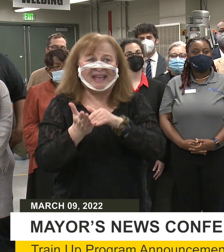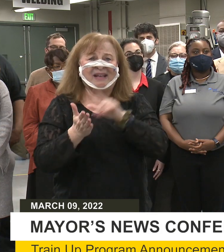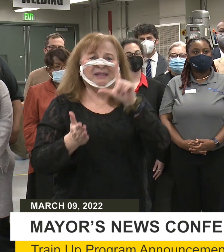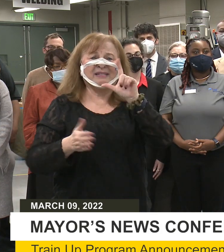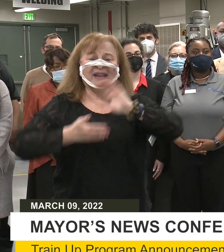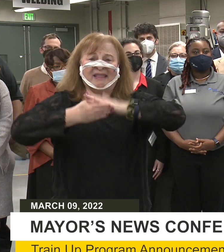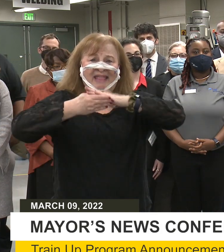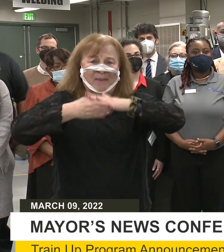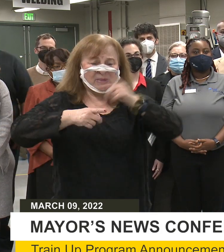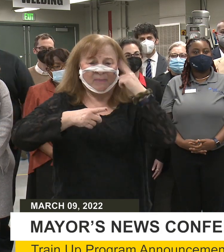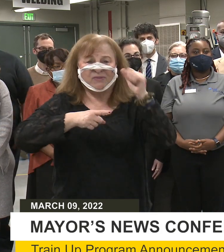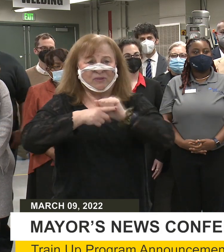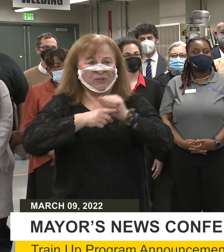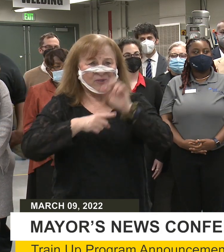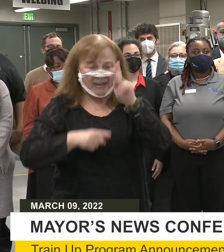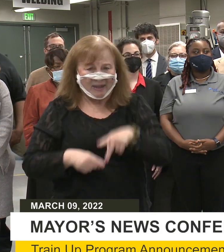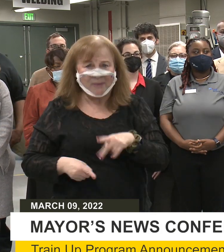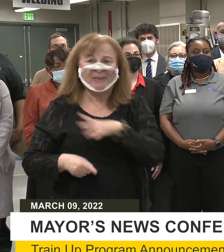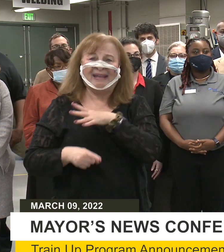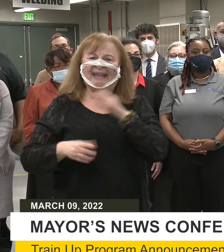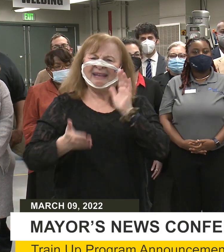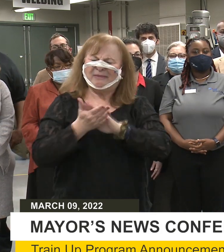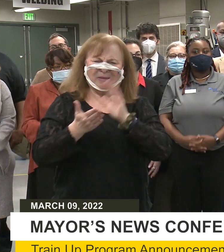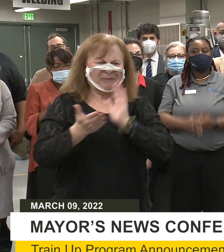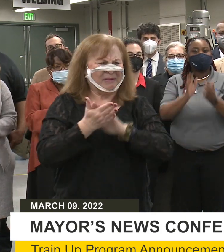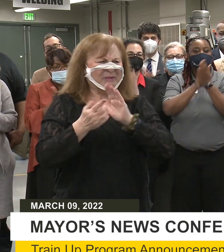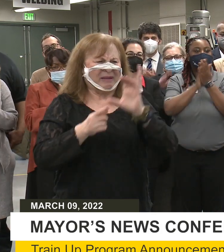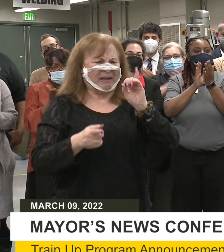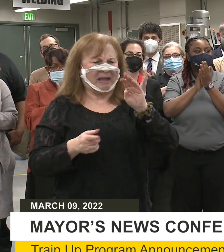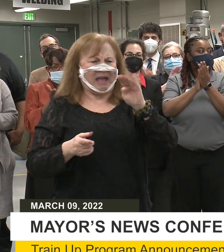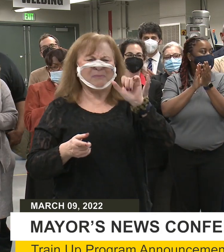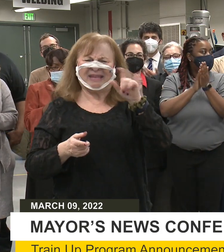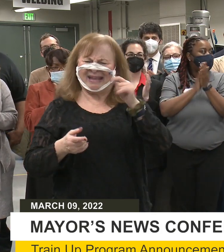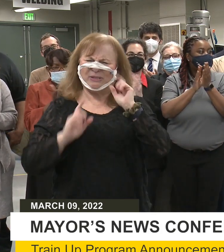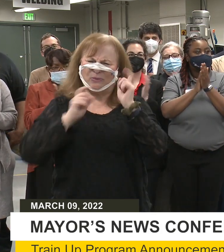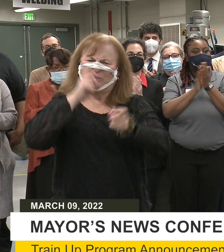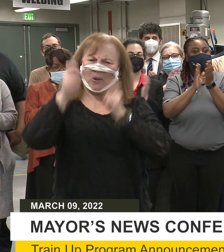laptops to train up and hire participants. Let's give them a round of applause for that.